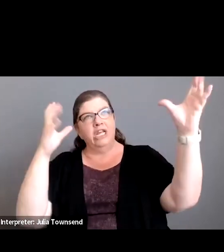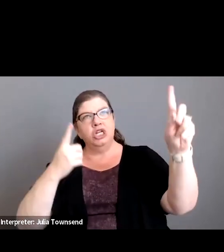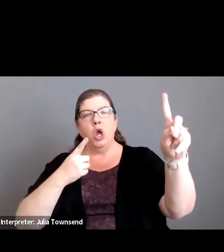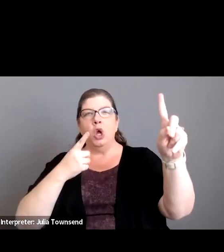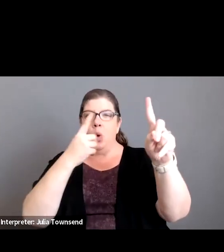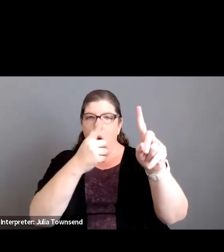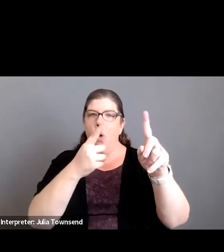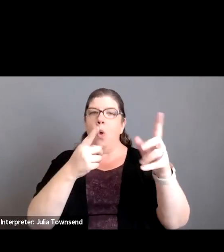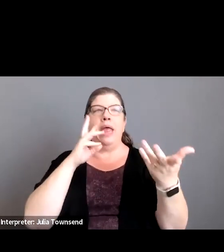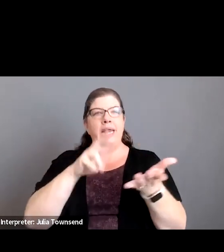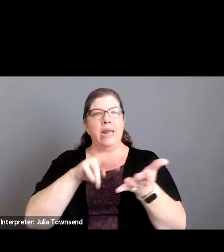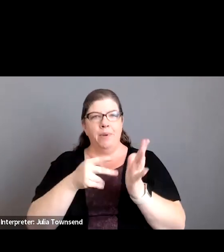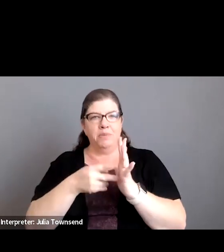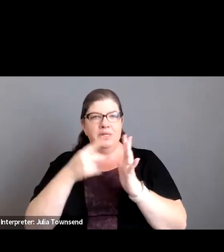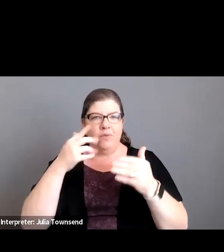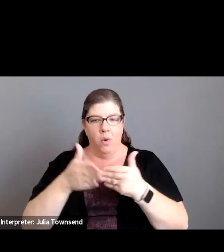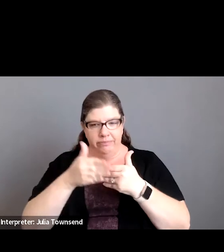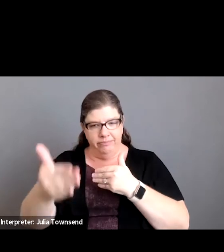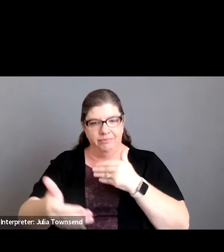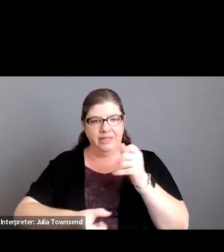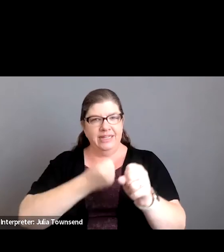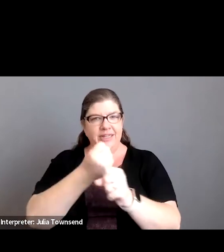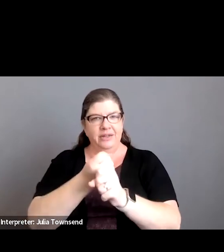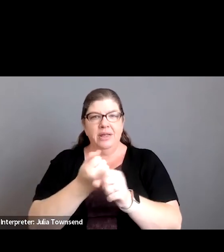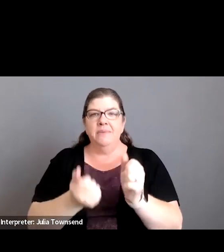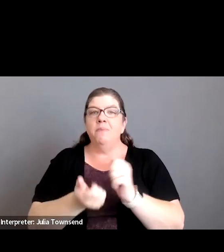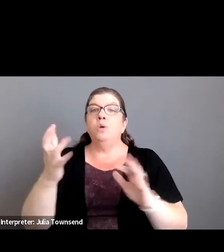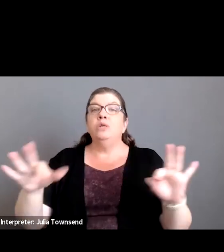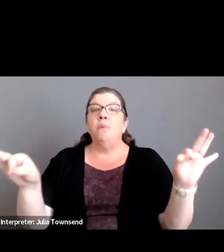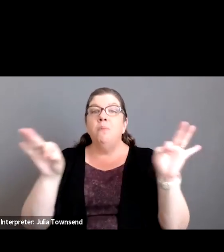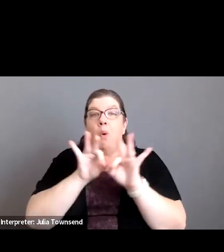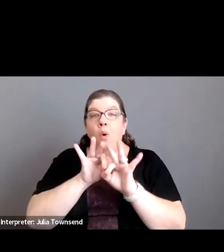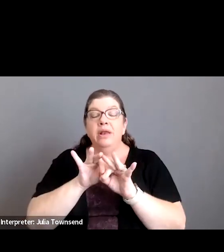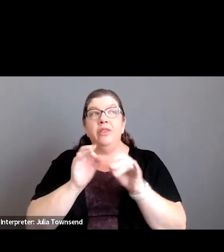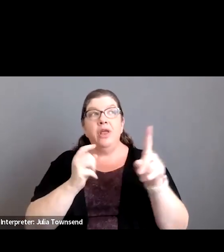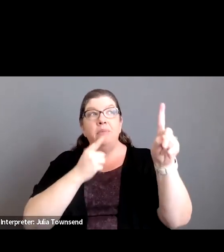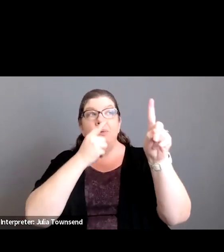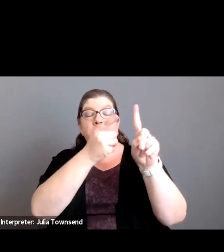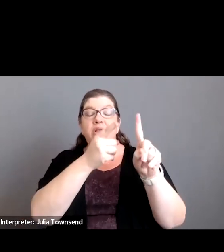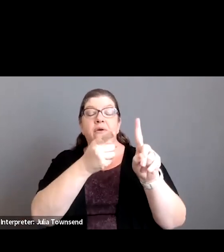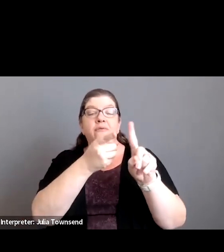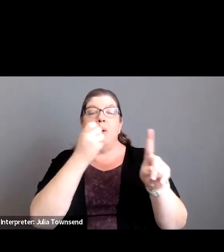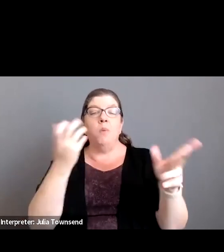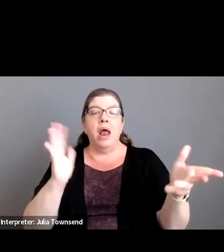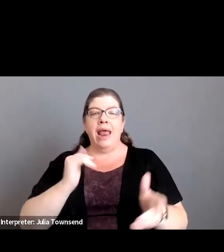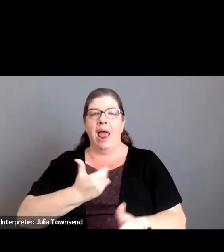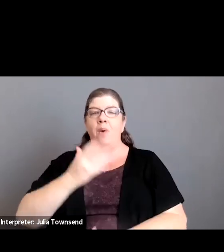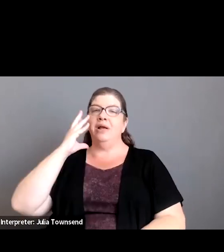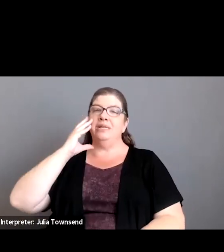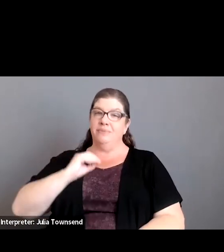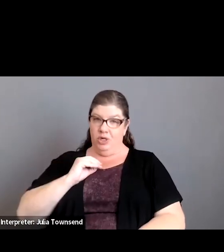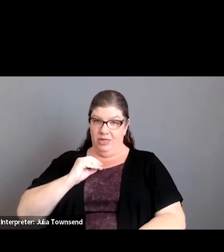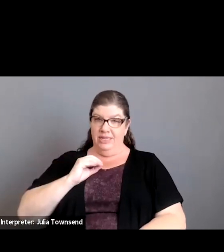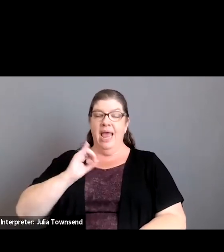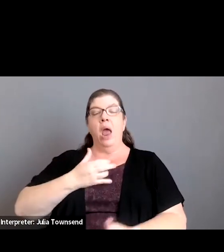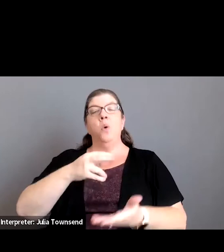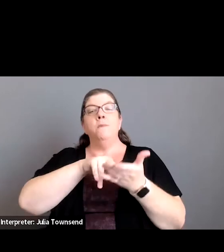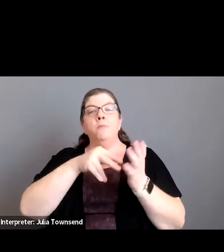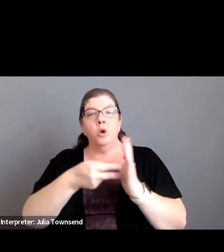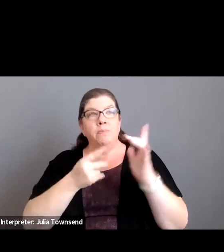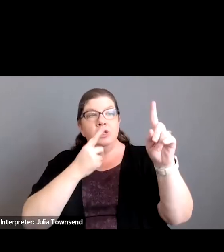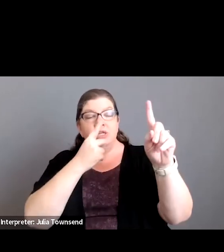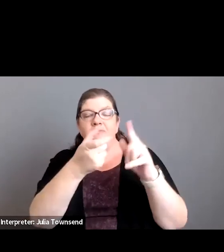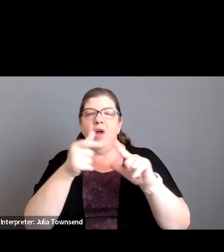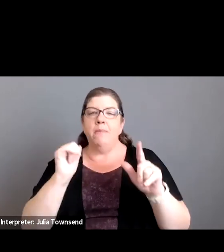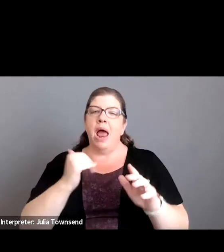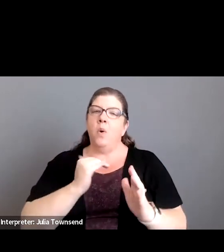a goal and we have a purpose for this year and i think the most important thing is that our purpose comes from our experience and our purpose comes from our